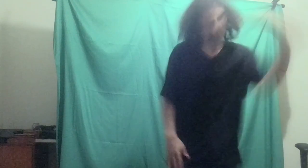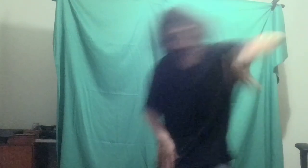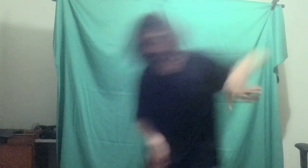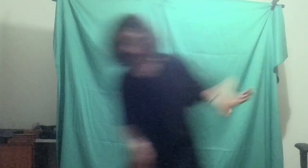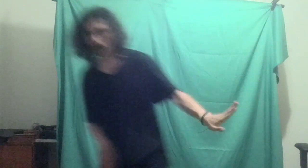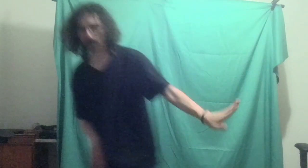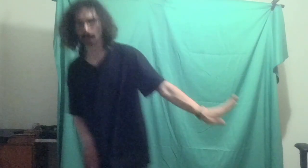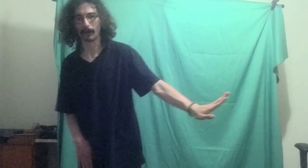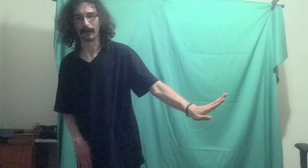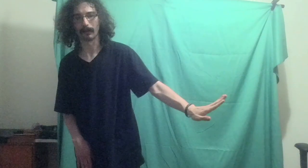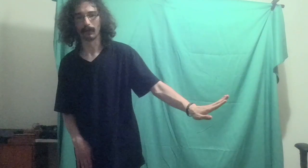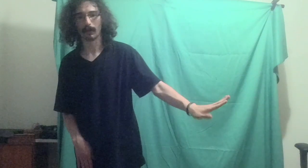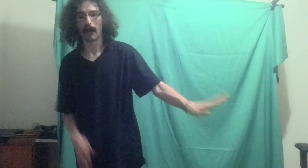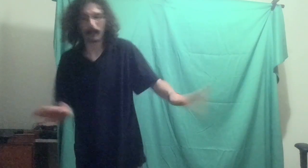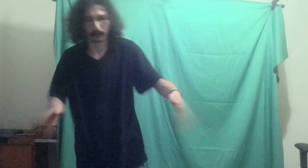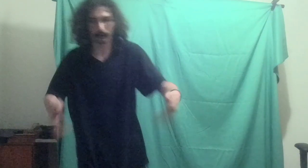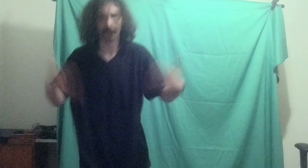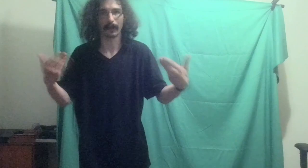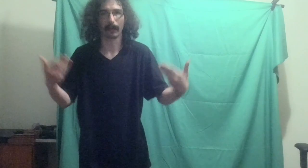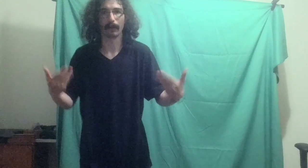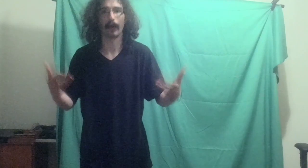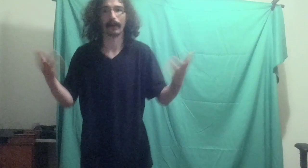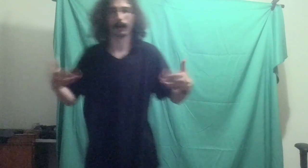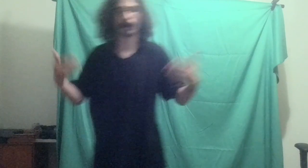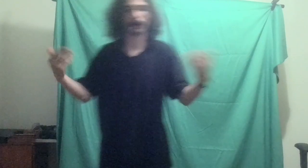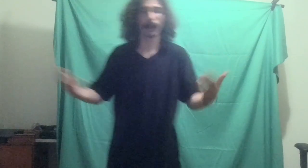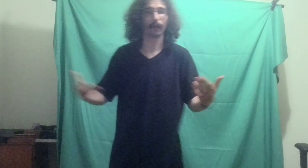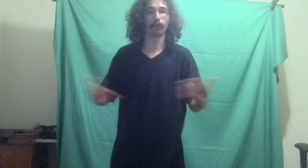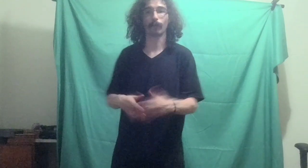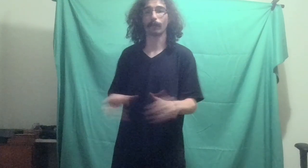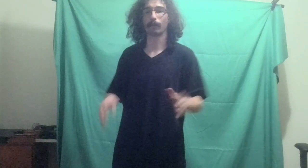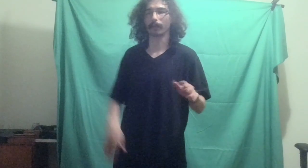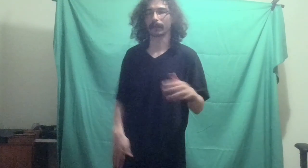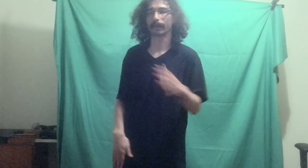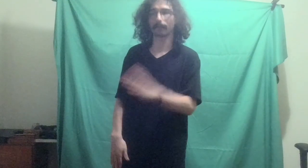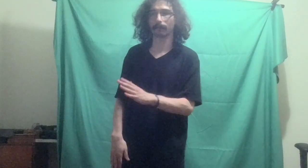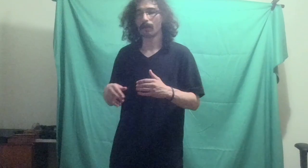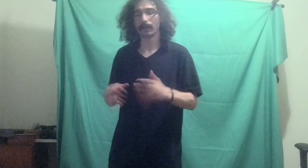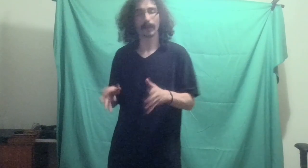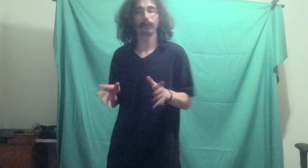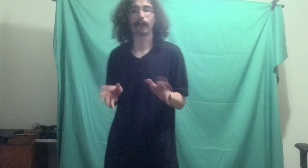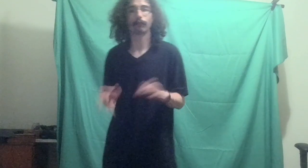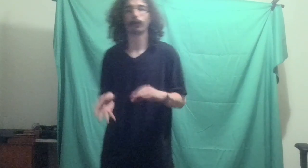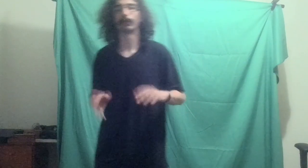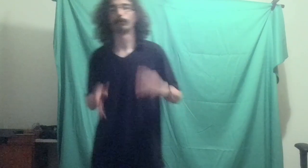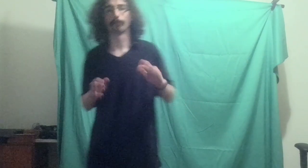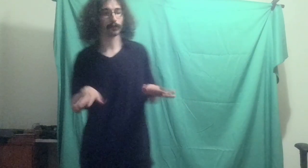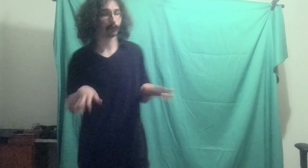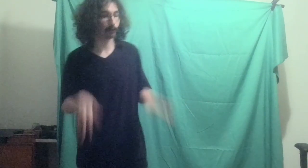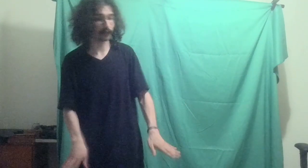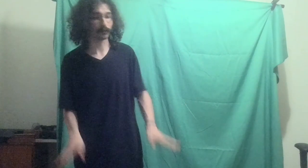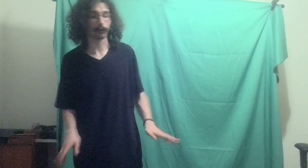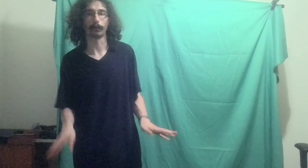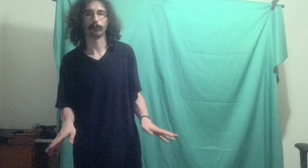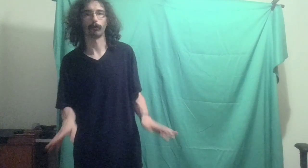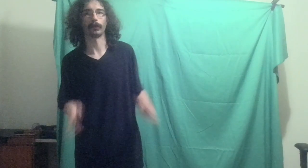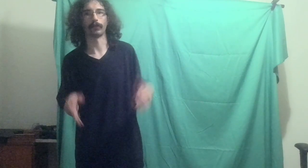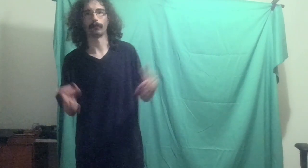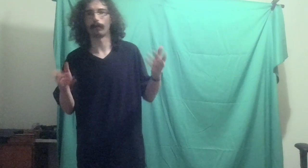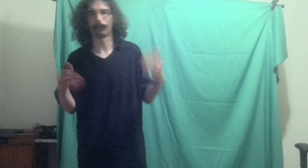quits and walks away and then does it again and again and again. Rather than be like him, yes, I've started some side channels before, but they've all fizzled